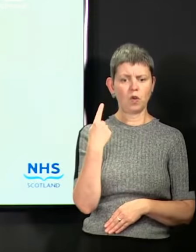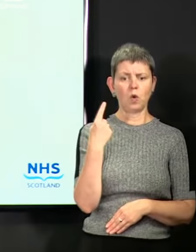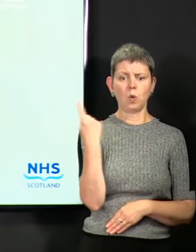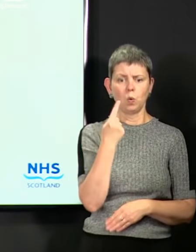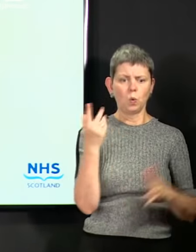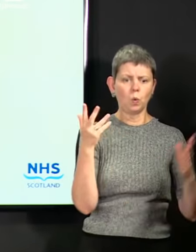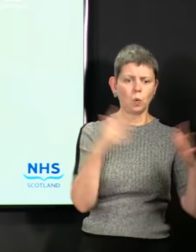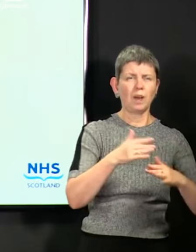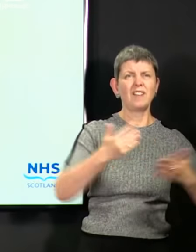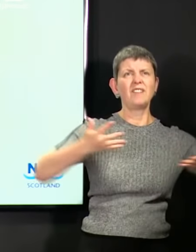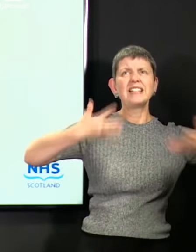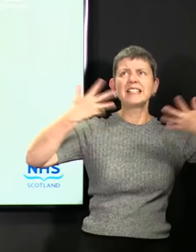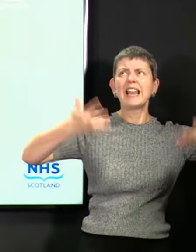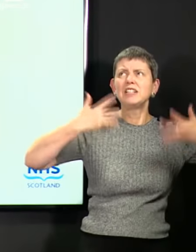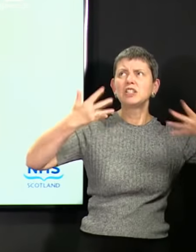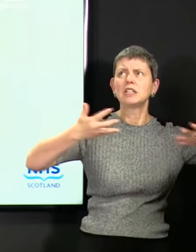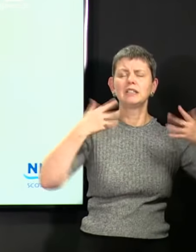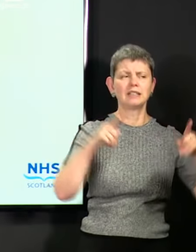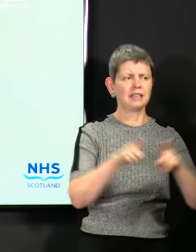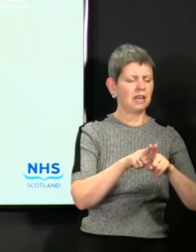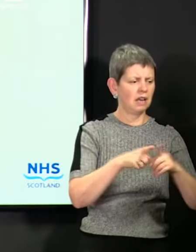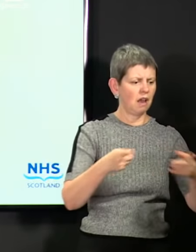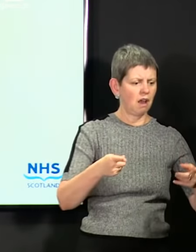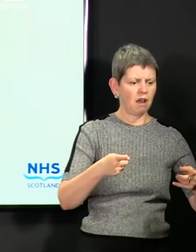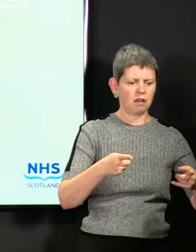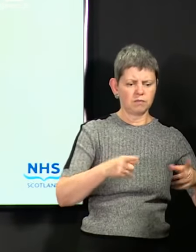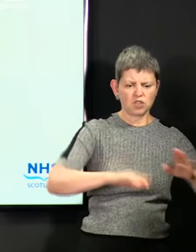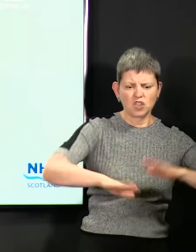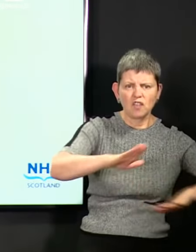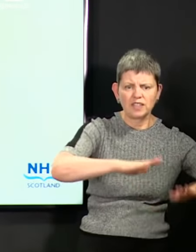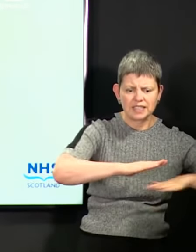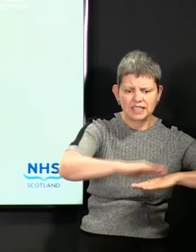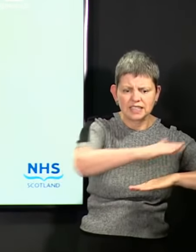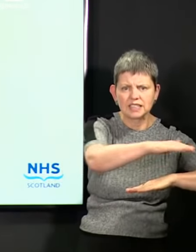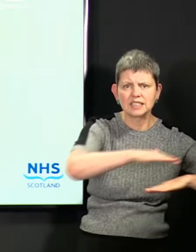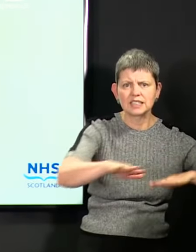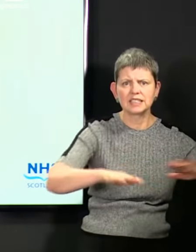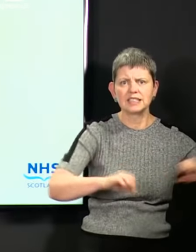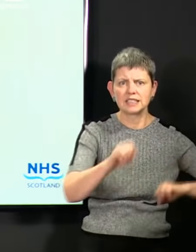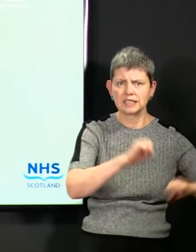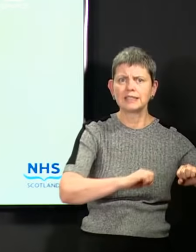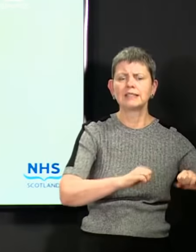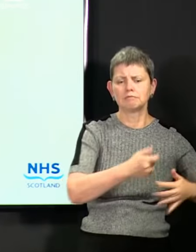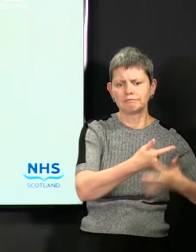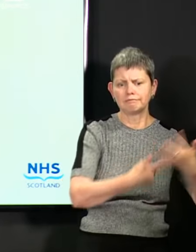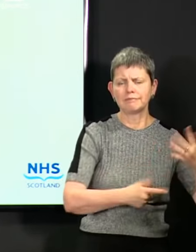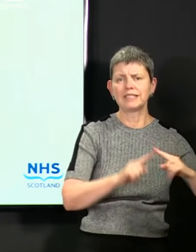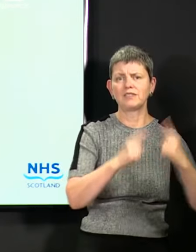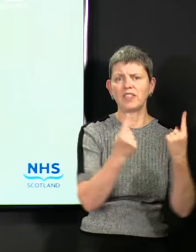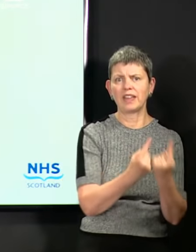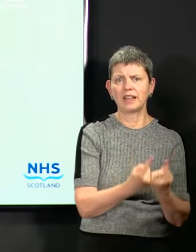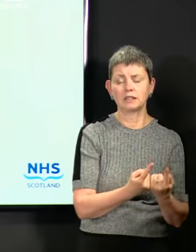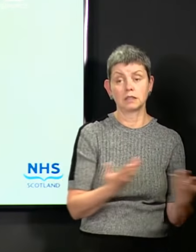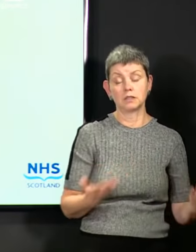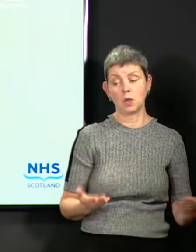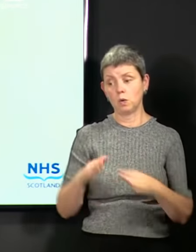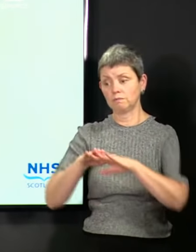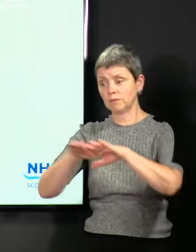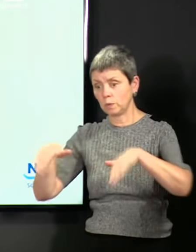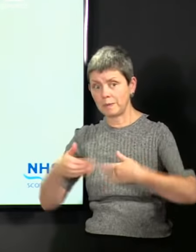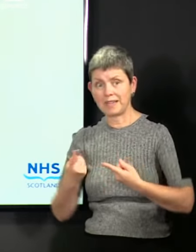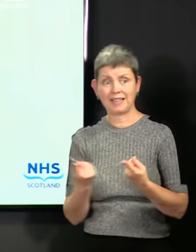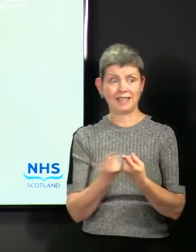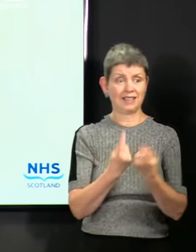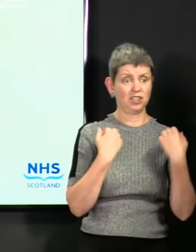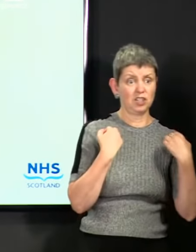ventilation, you think of indoors, then all of these elements add up to swimming pools, gyms,